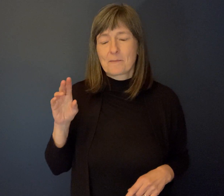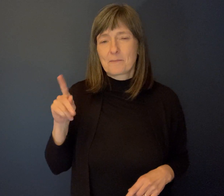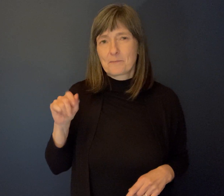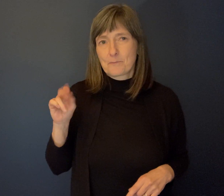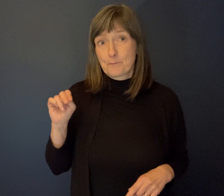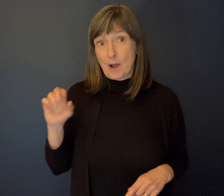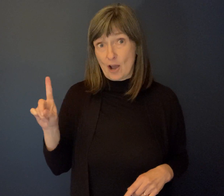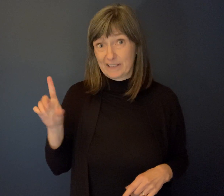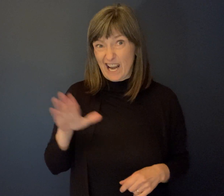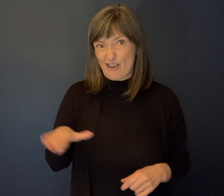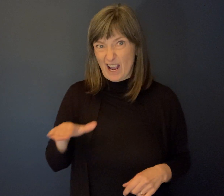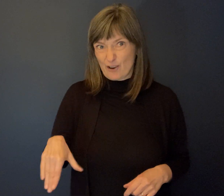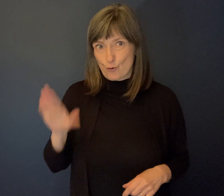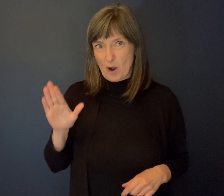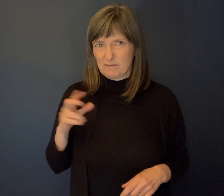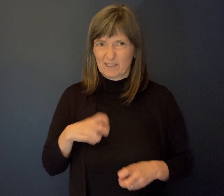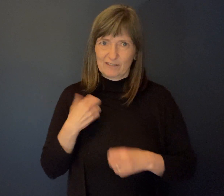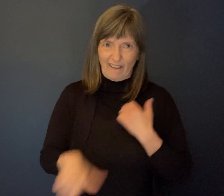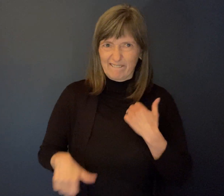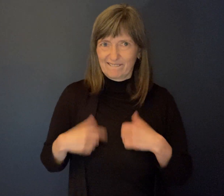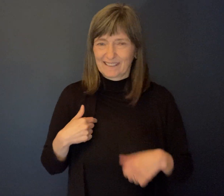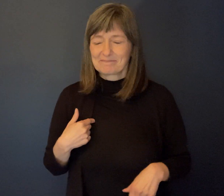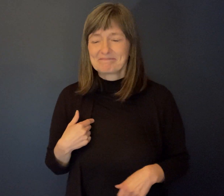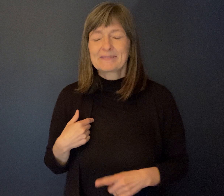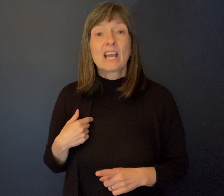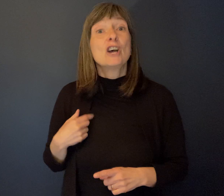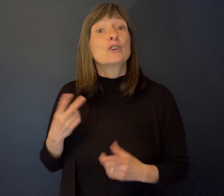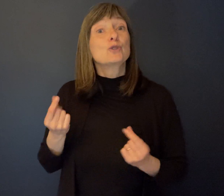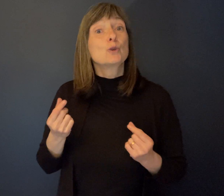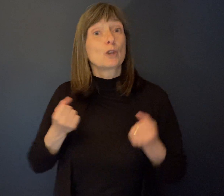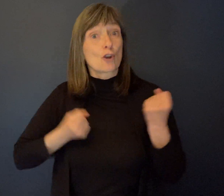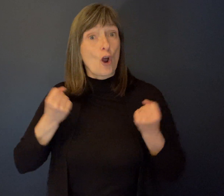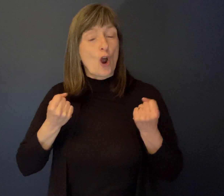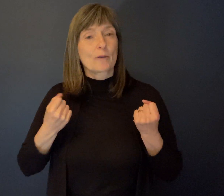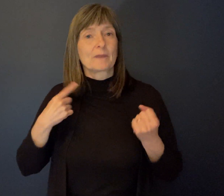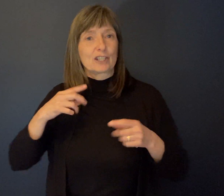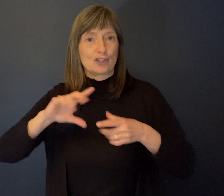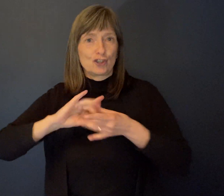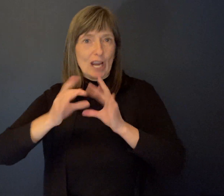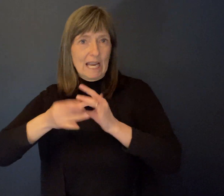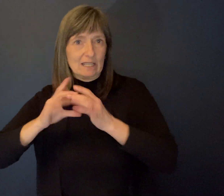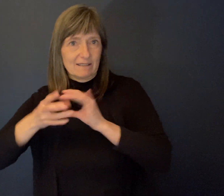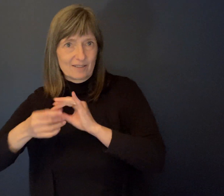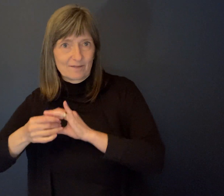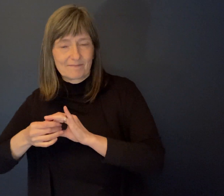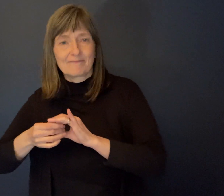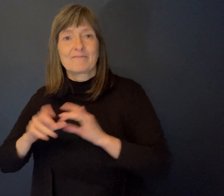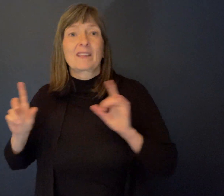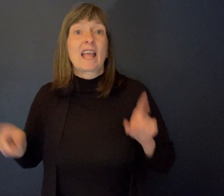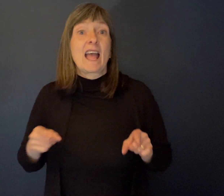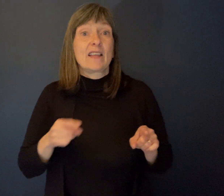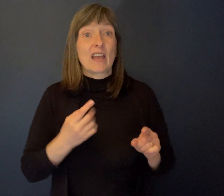and they pull around like maybe four individual posts and they attach him to the back of his vehicle.